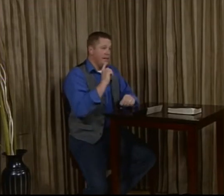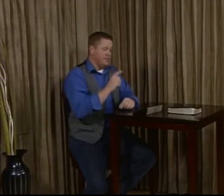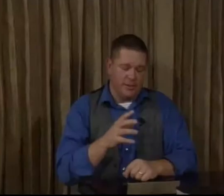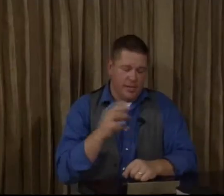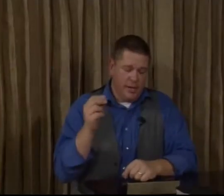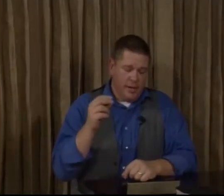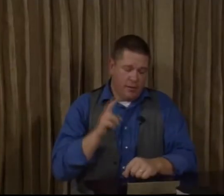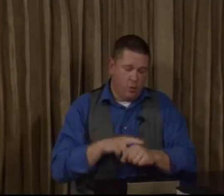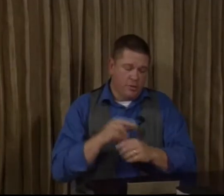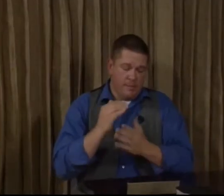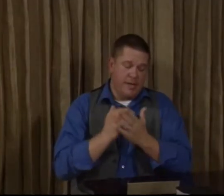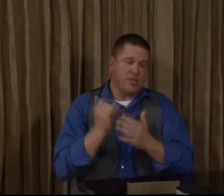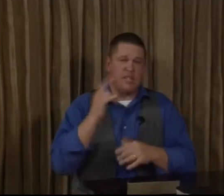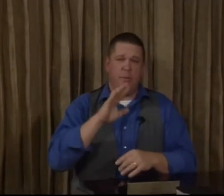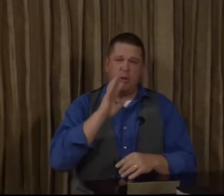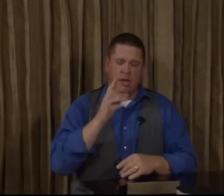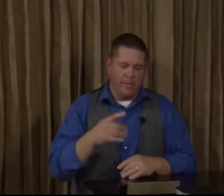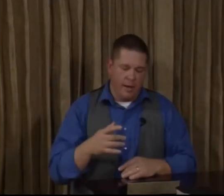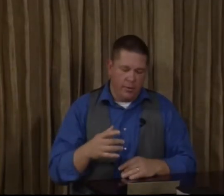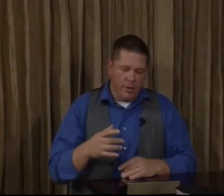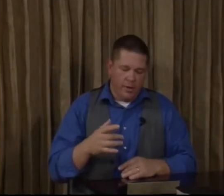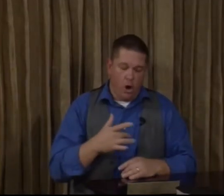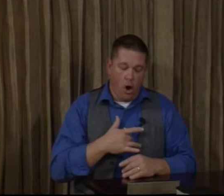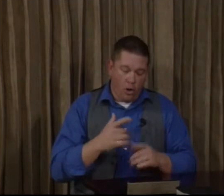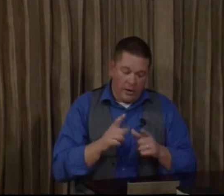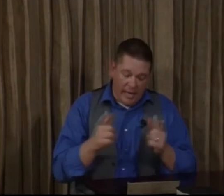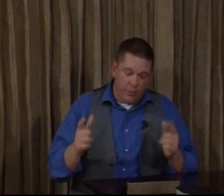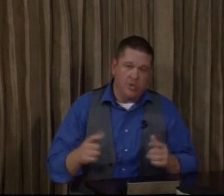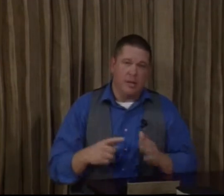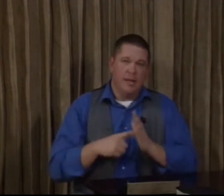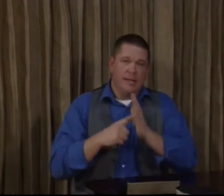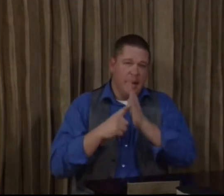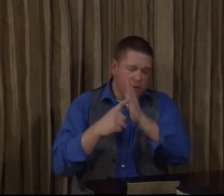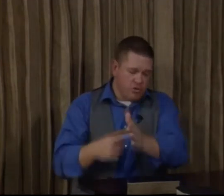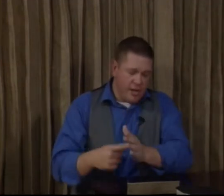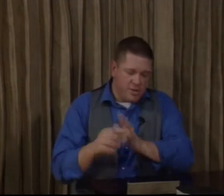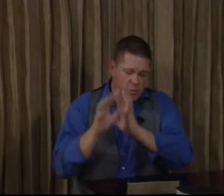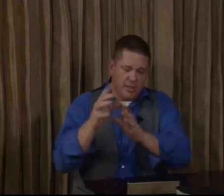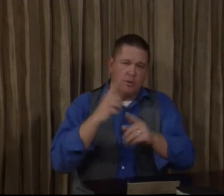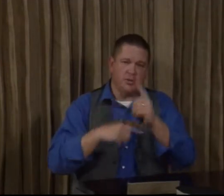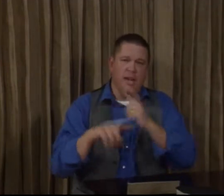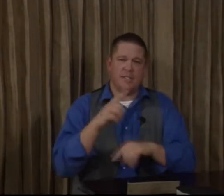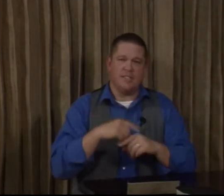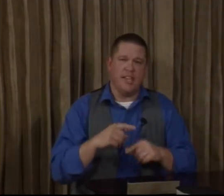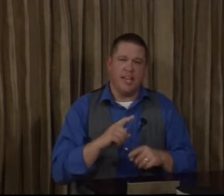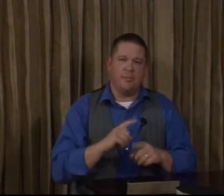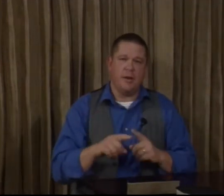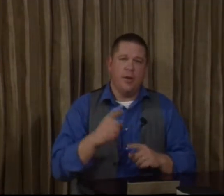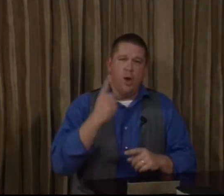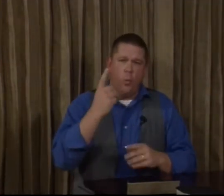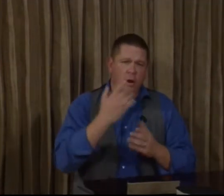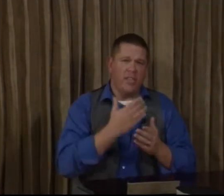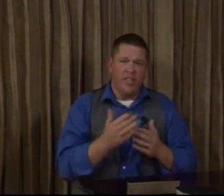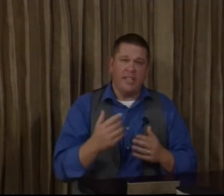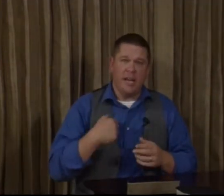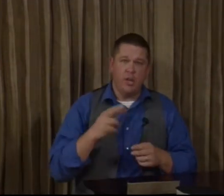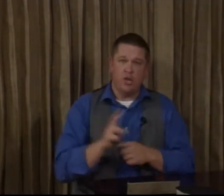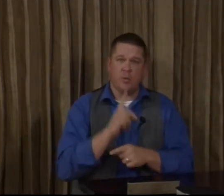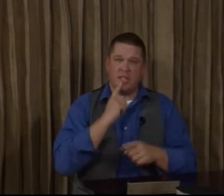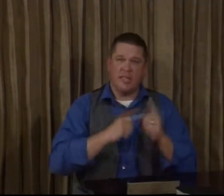is. And, of course, in the message today, we talked about heart language and demonstrations. We'll get to those signs in a second. But one of the things I used was a